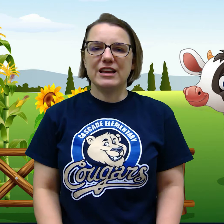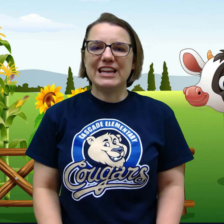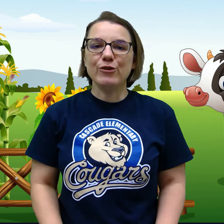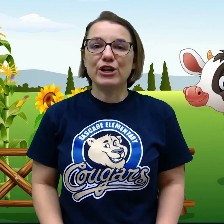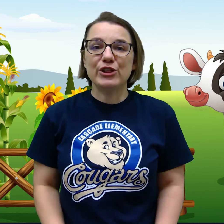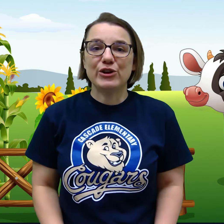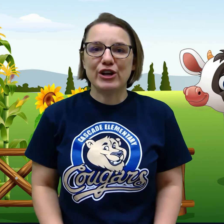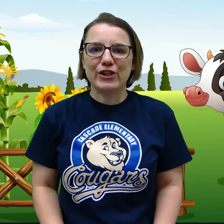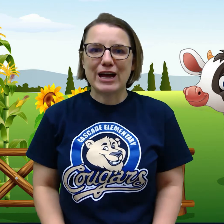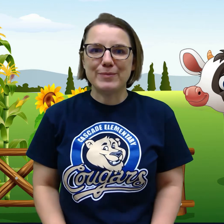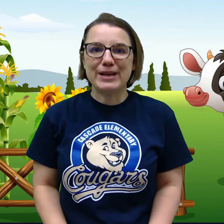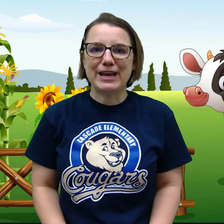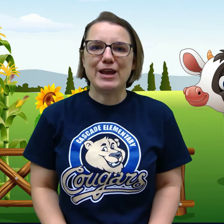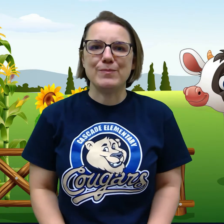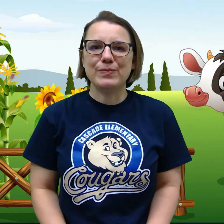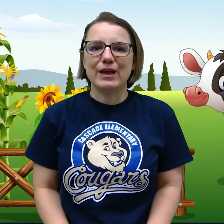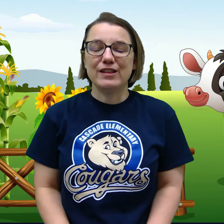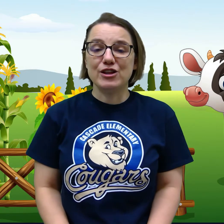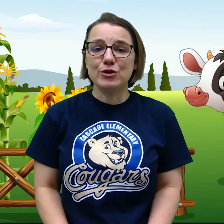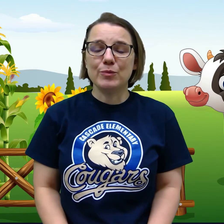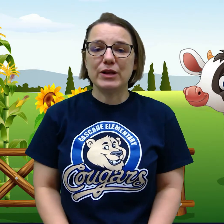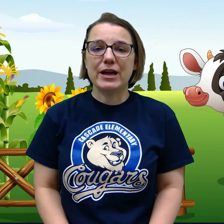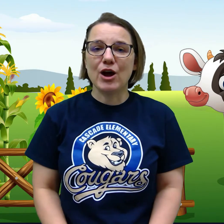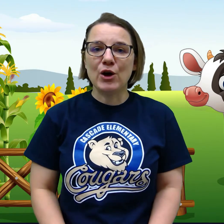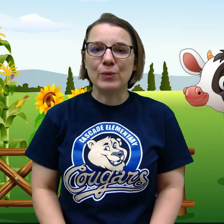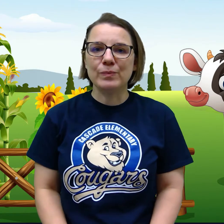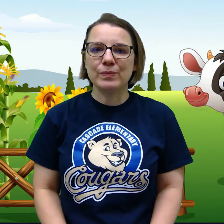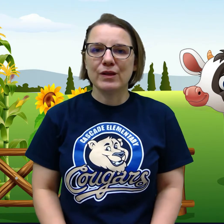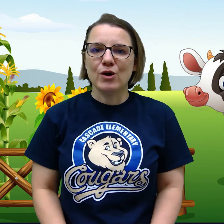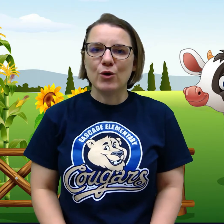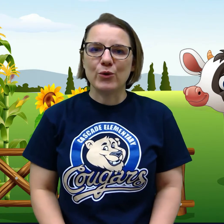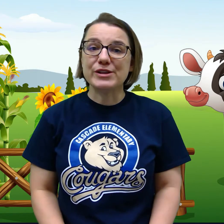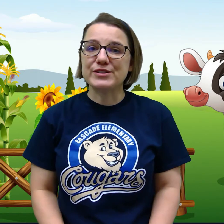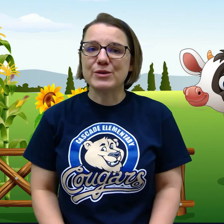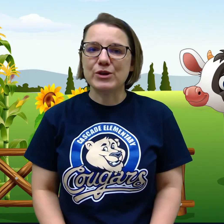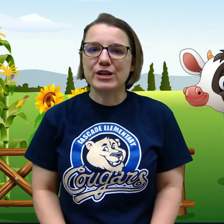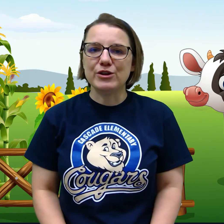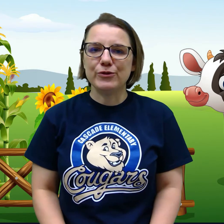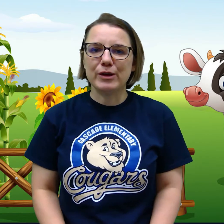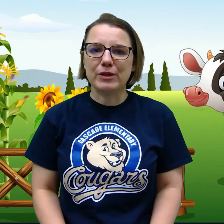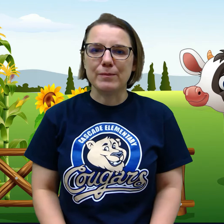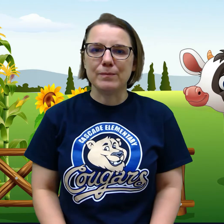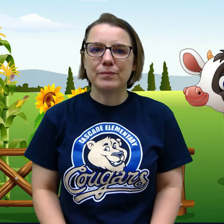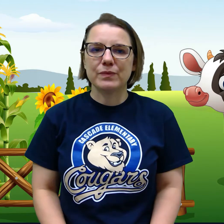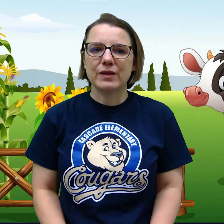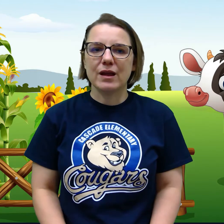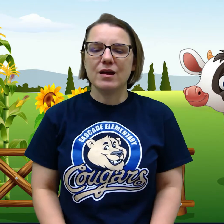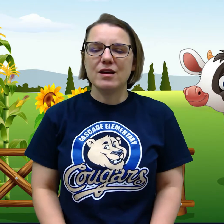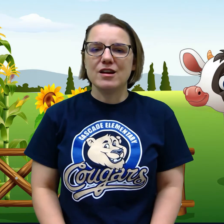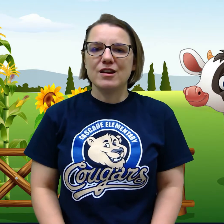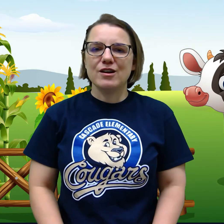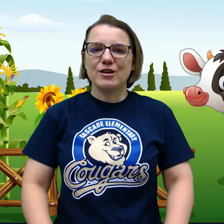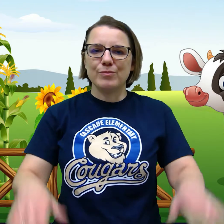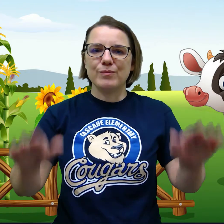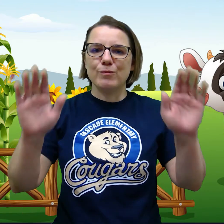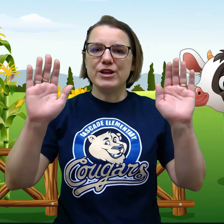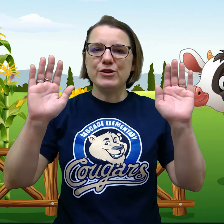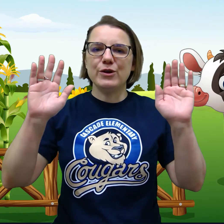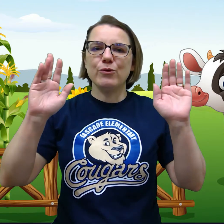Now we're going to learn a clapping game that you can play at home or with someone in your family. When you hear the